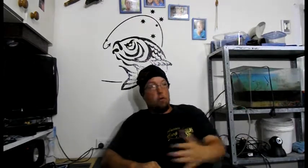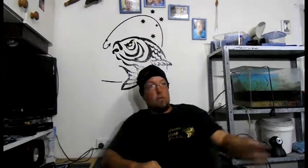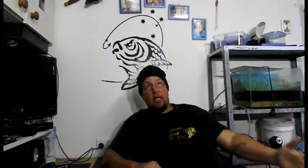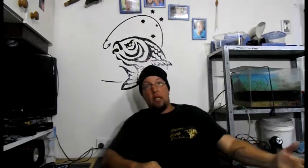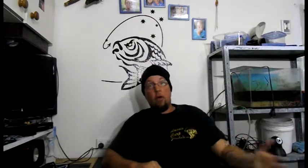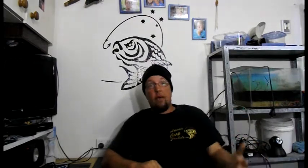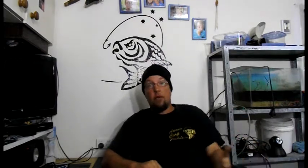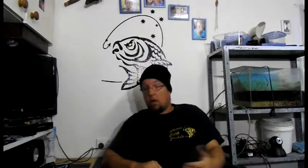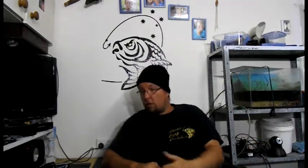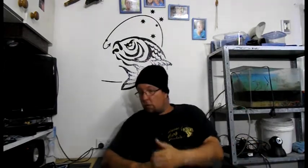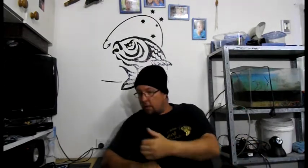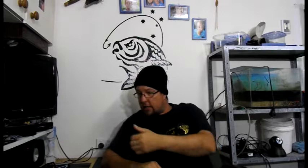killing off our entire waterways.